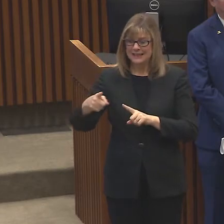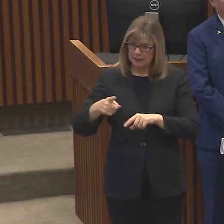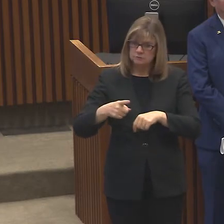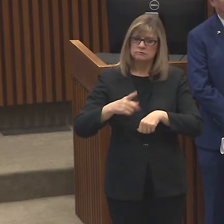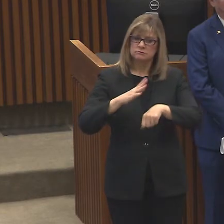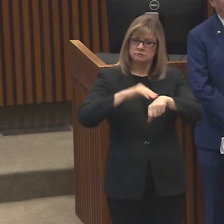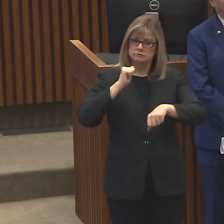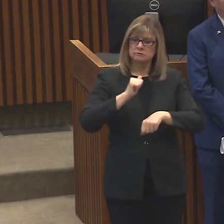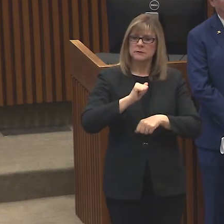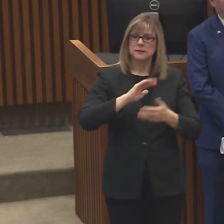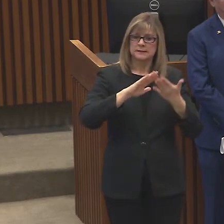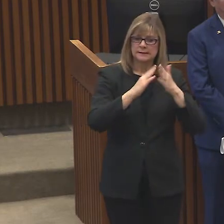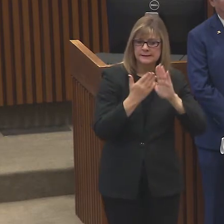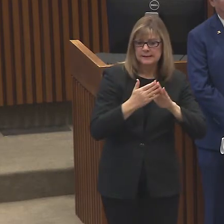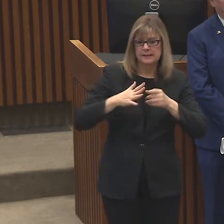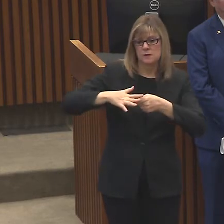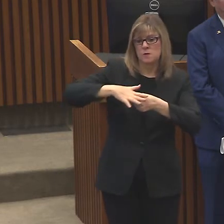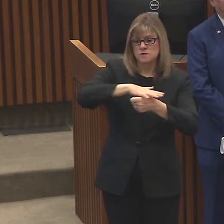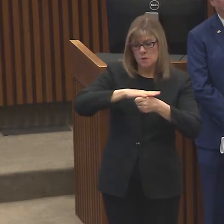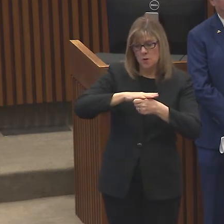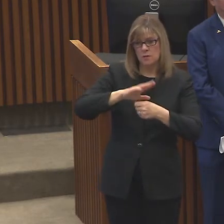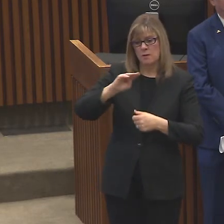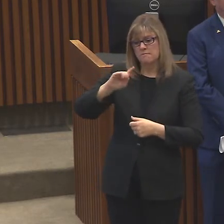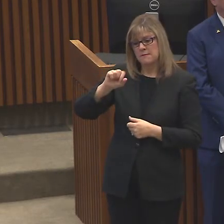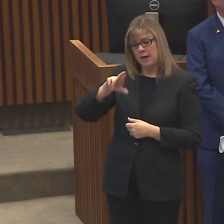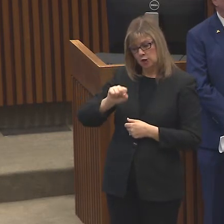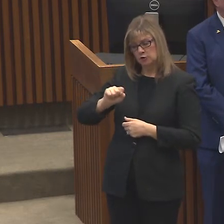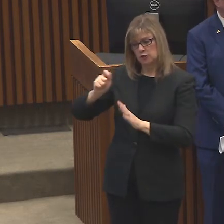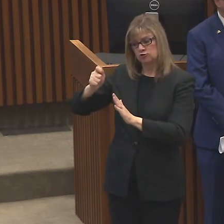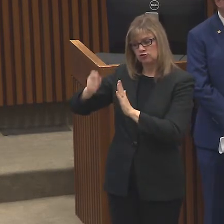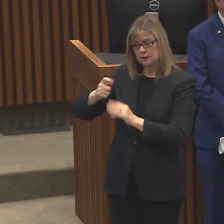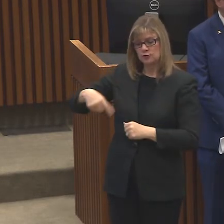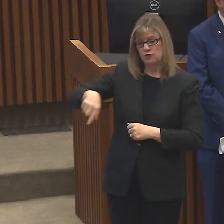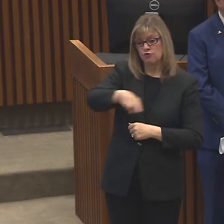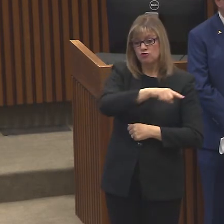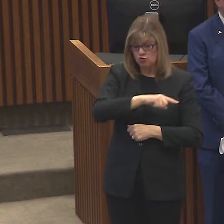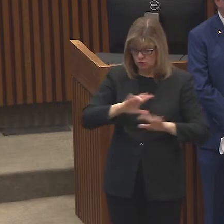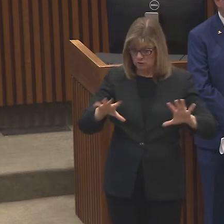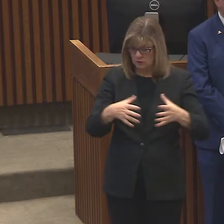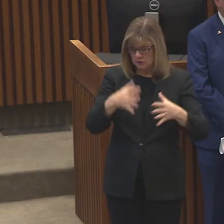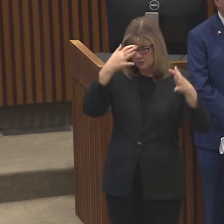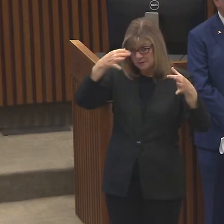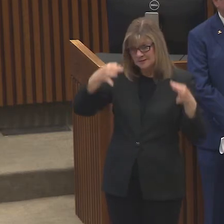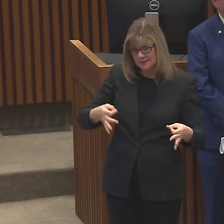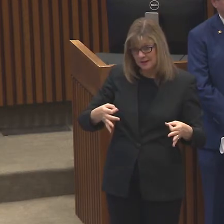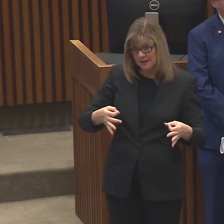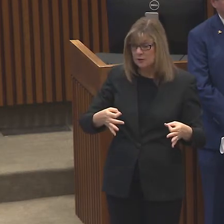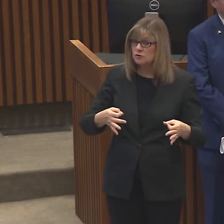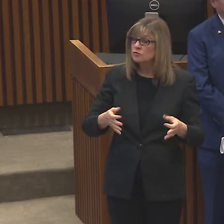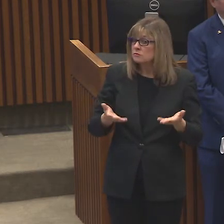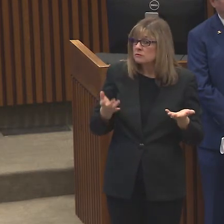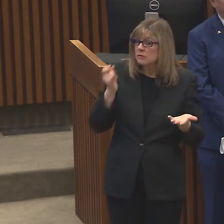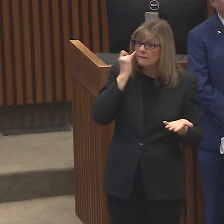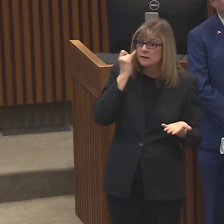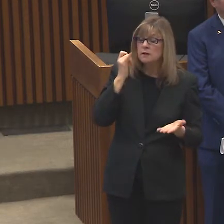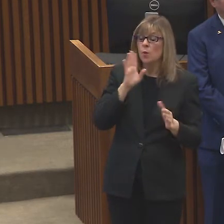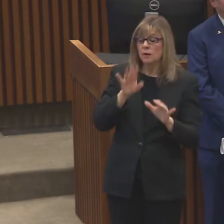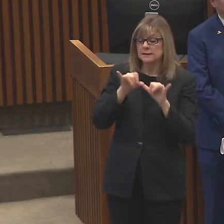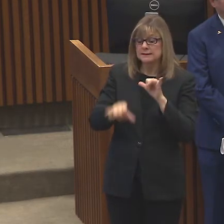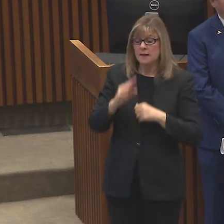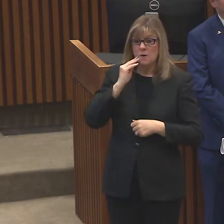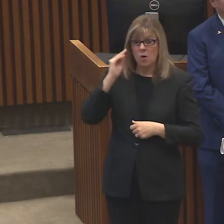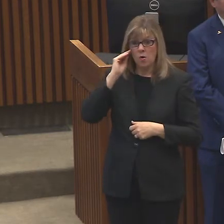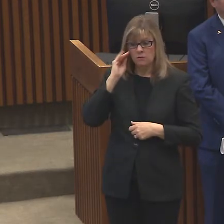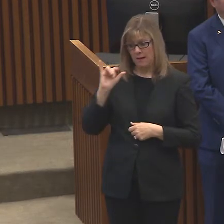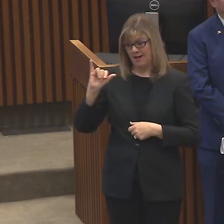mayors and the county judges with really making the call to move to a stay-at-home order. We received